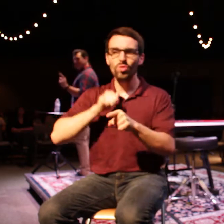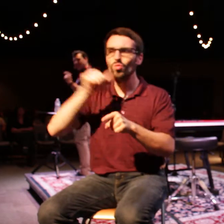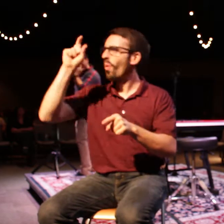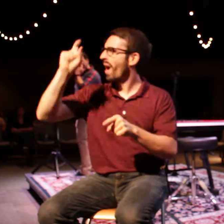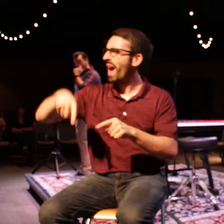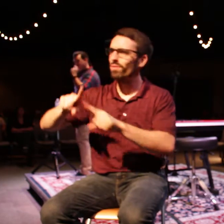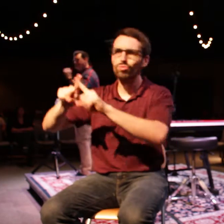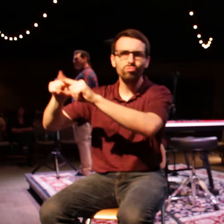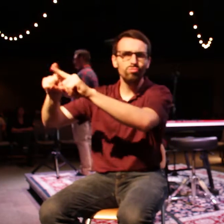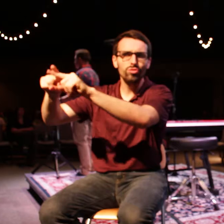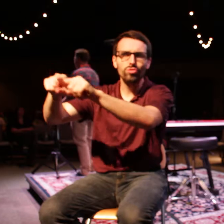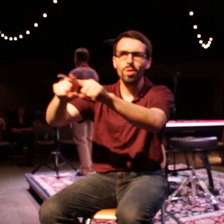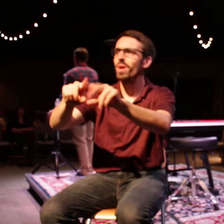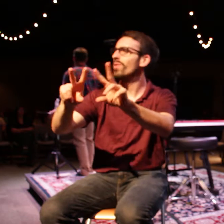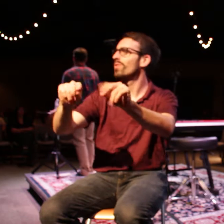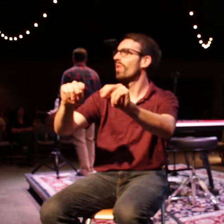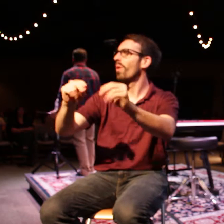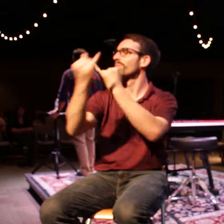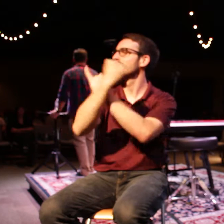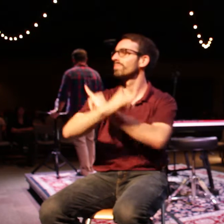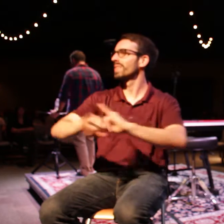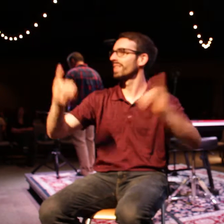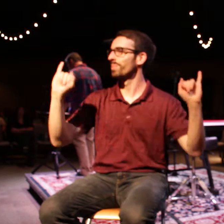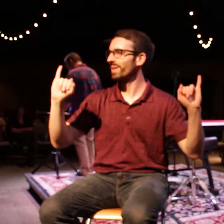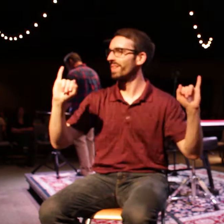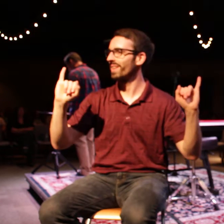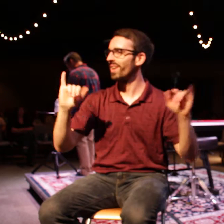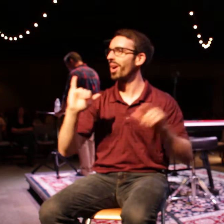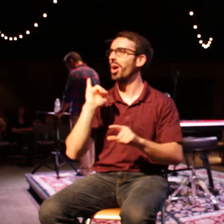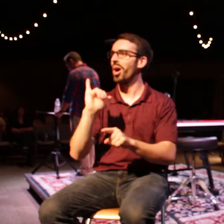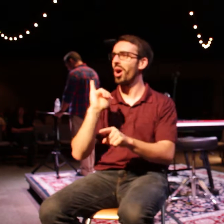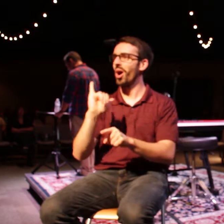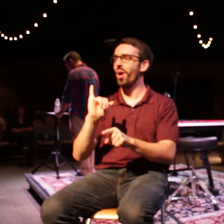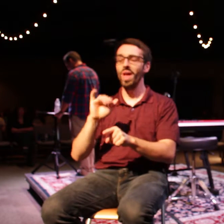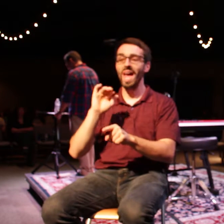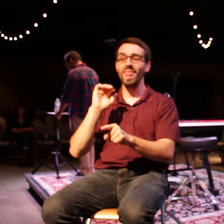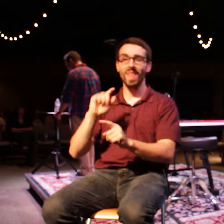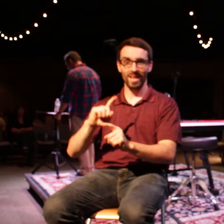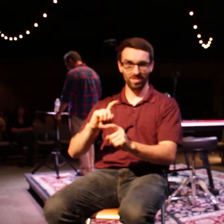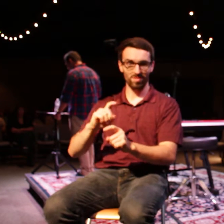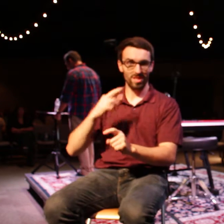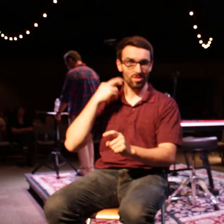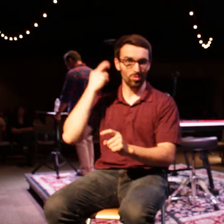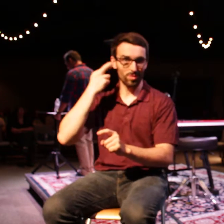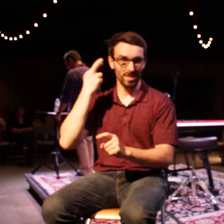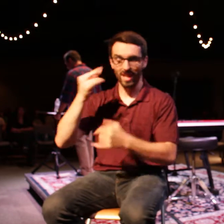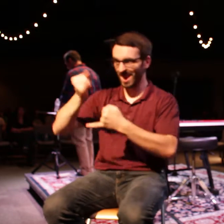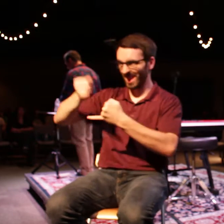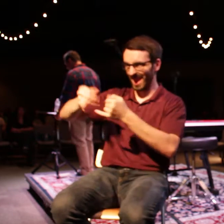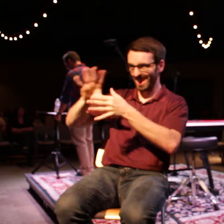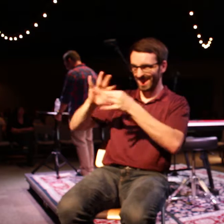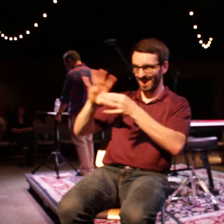to read that last sentence again because that's the why. He gives us the why in that last sentence. Then people who are not believers